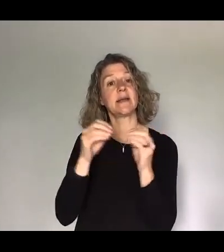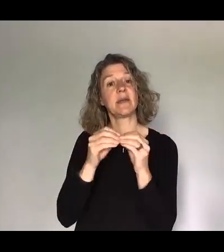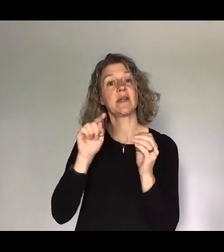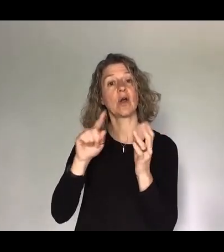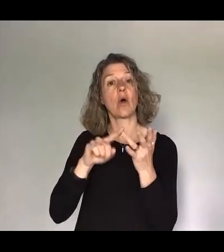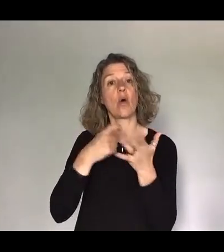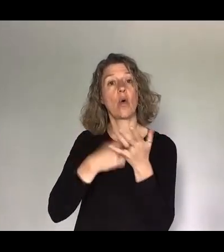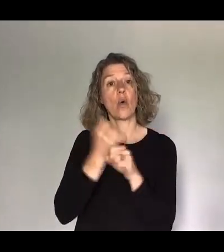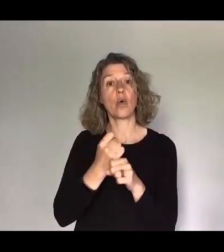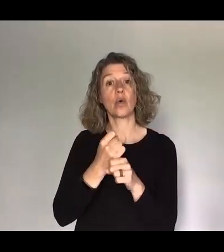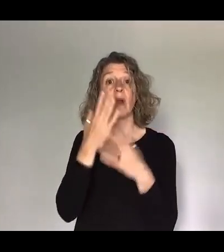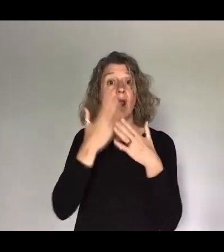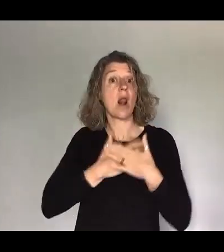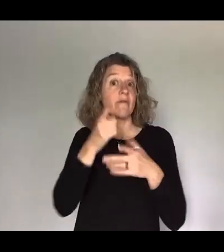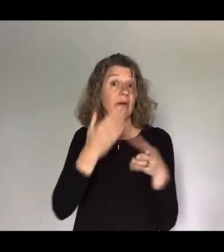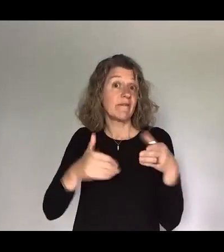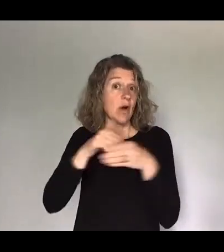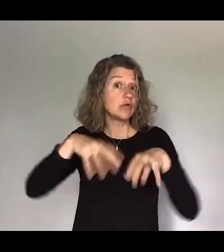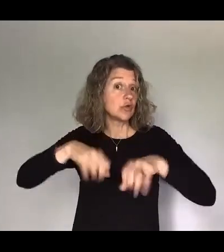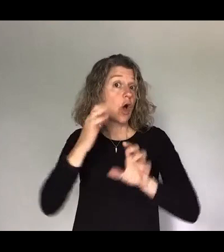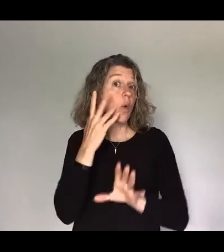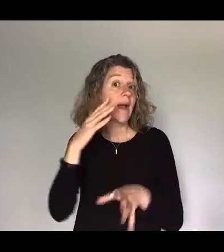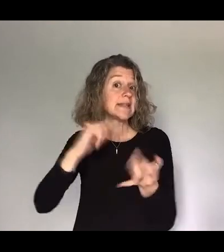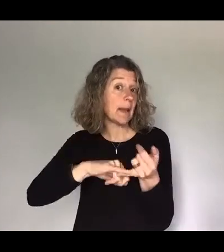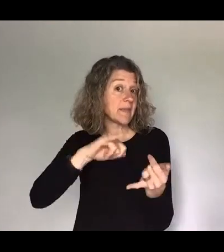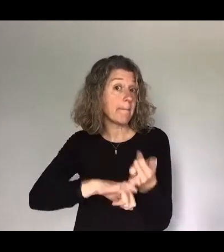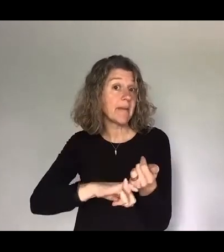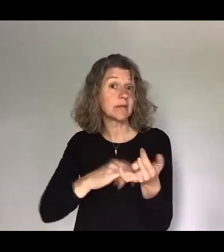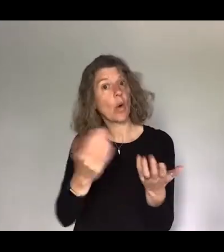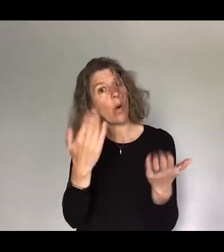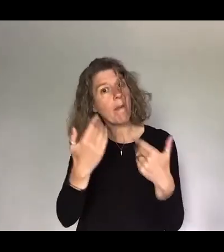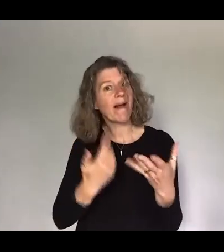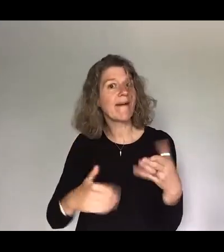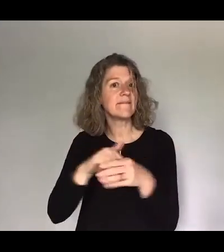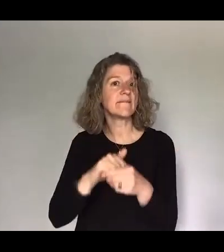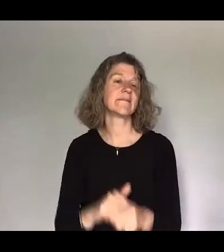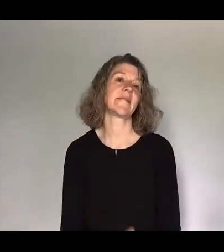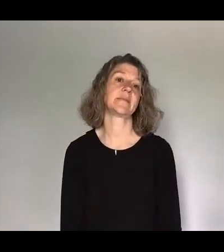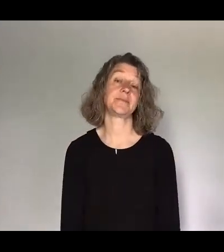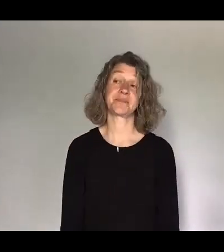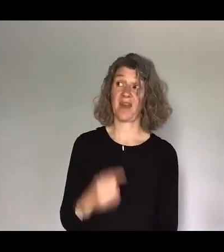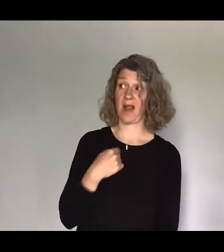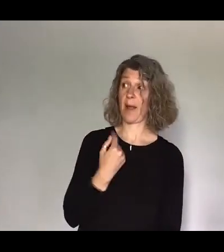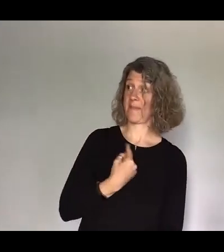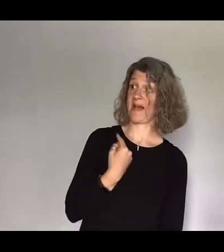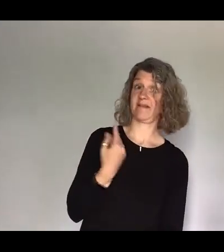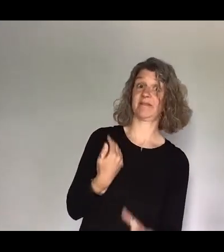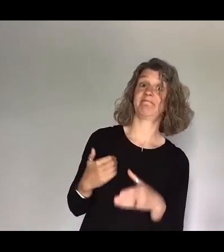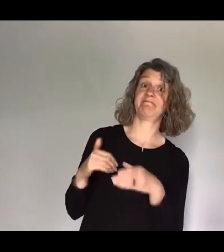all the way through to Focus next year. Lots to look forward to. Come and get involved. Hey, I did an internship when I was a young one, 18 in